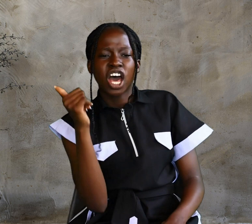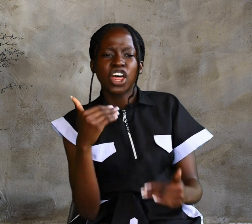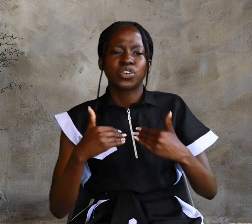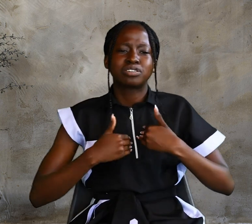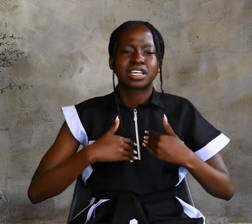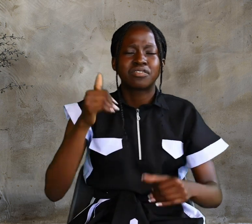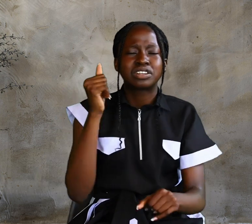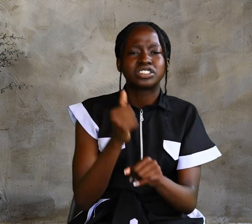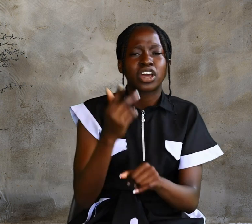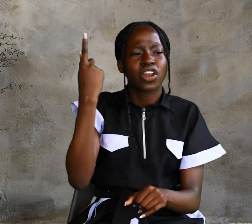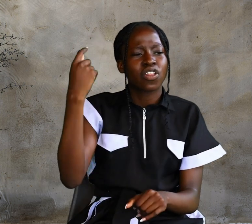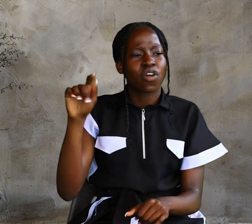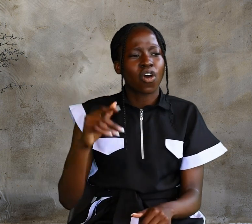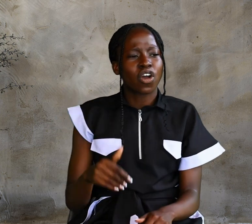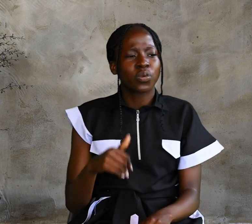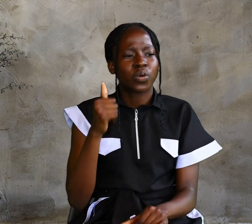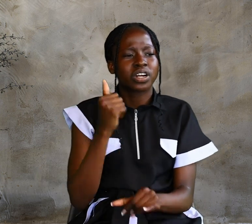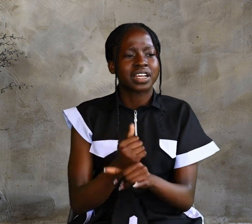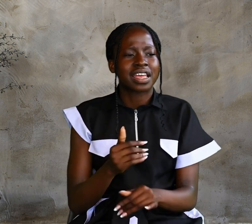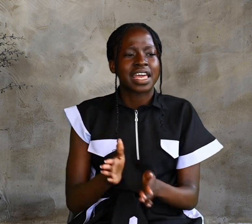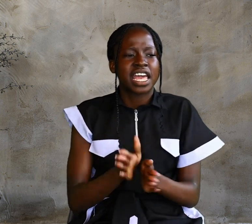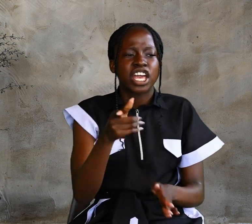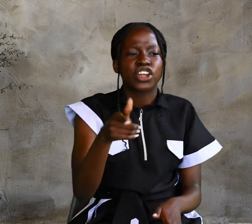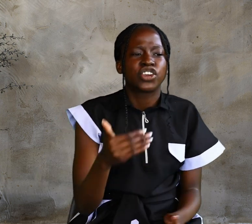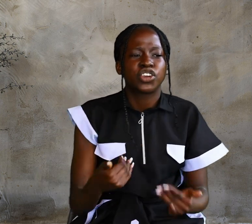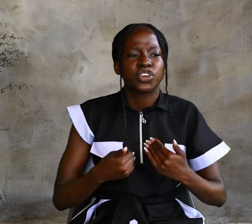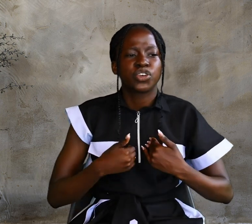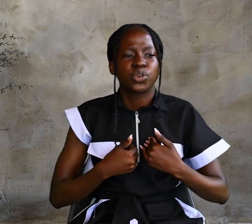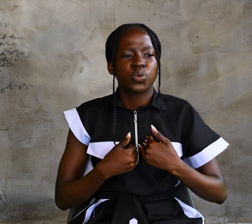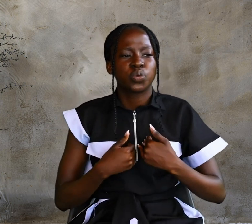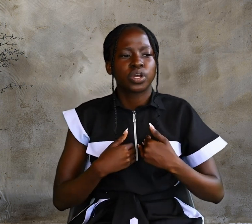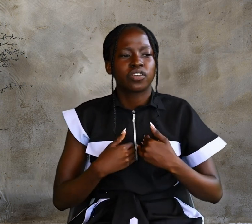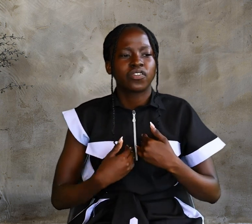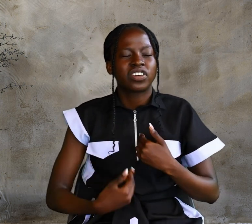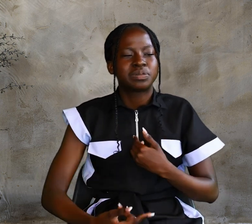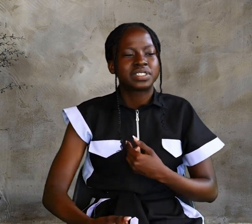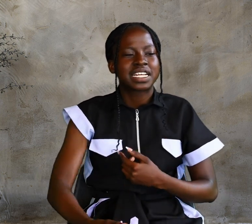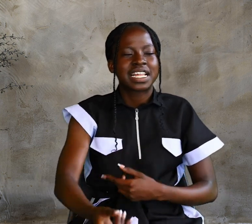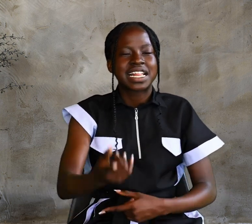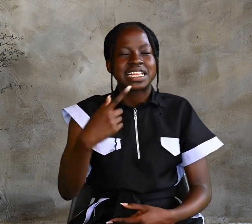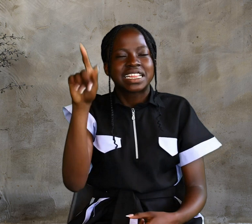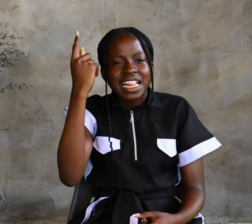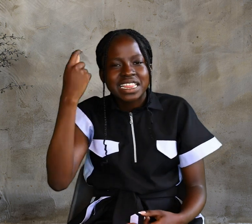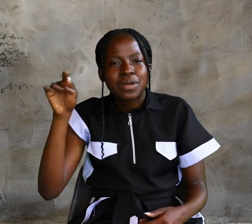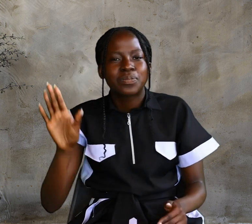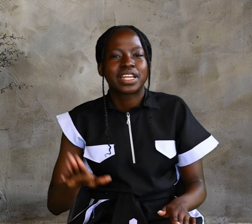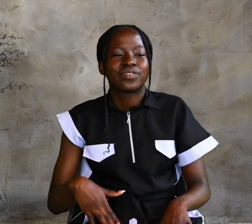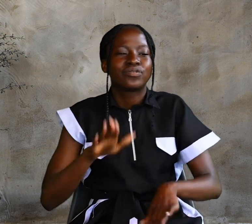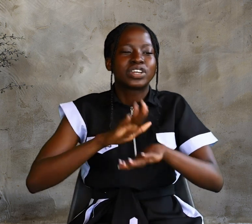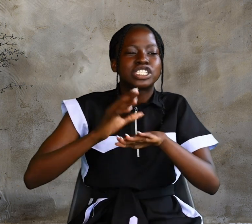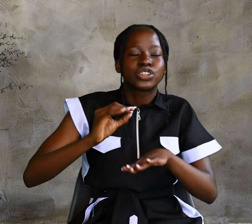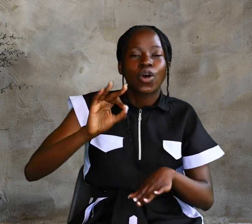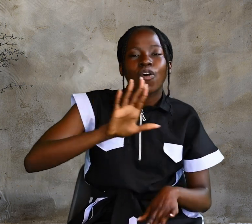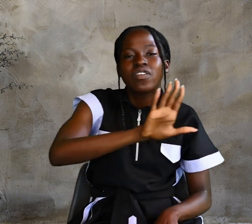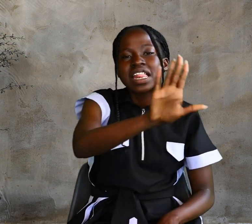Others have done the hard work, And you have reaped the benefits of their labor.